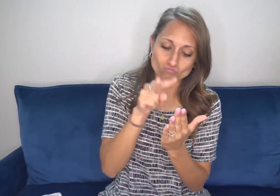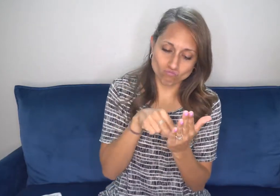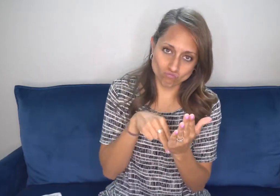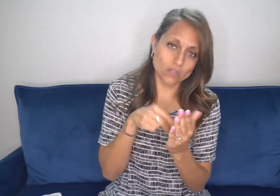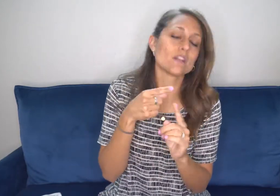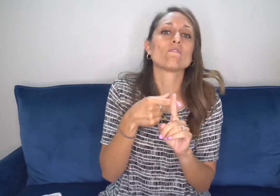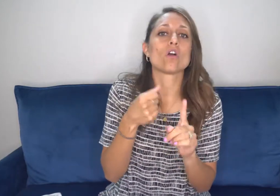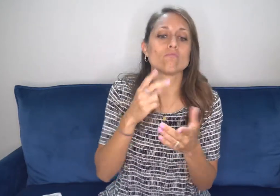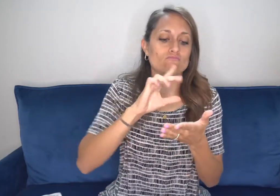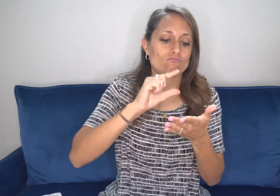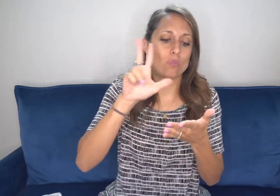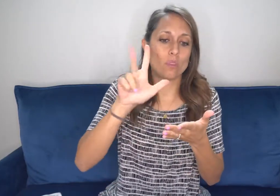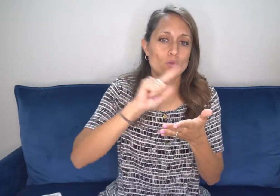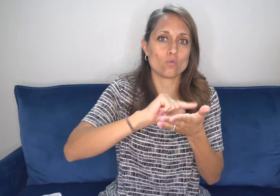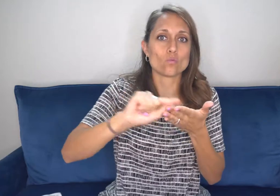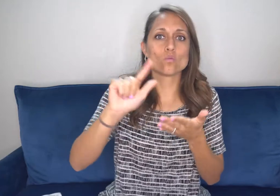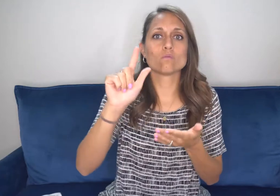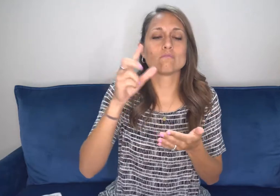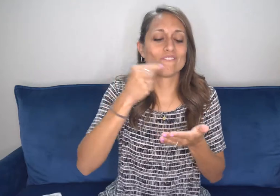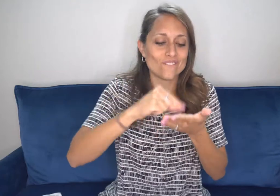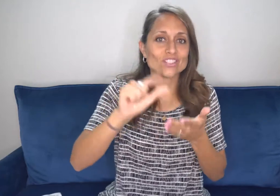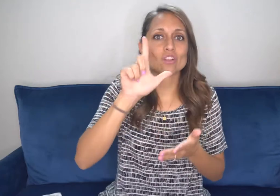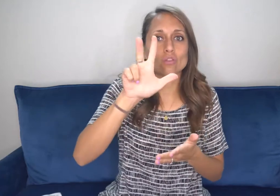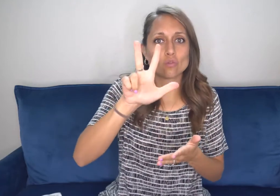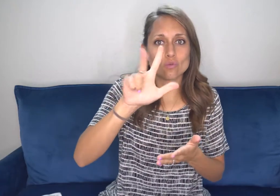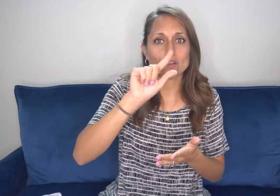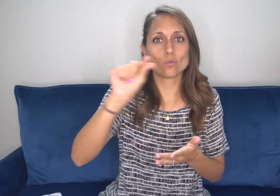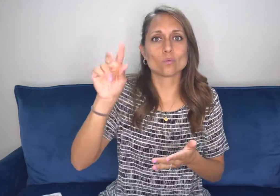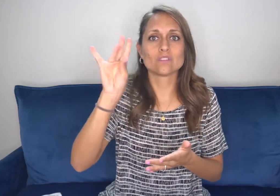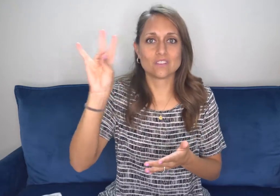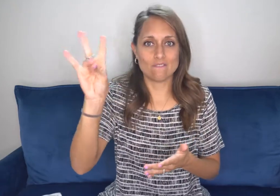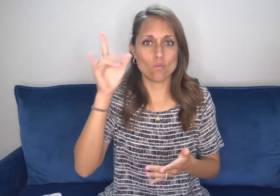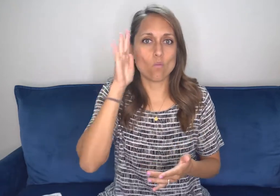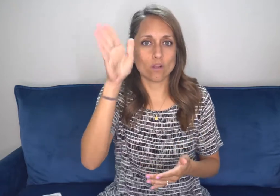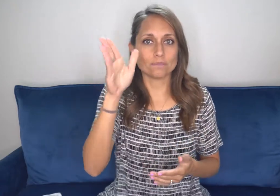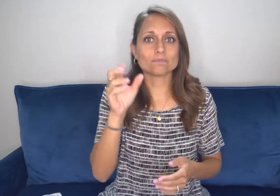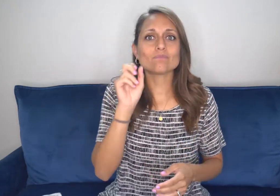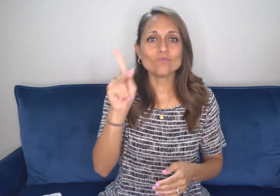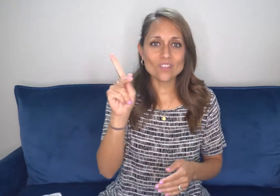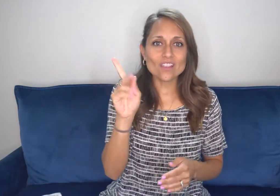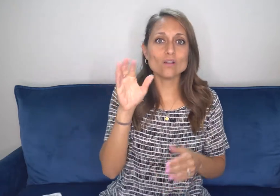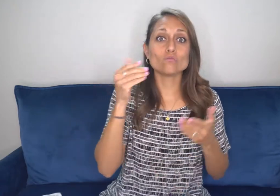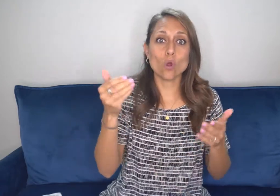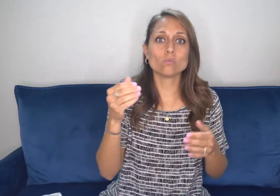your Bible, and let's get ready because we're going going to be in Luke 15 verses three through seven.